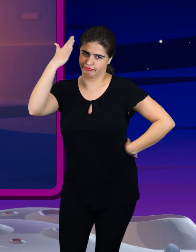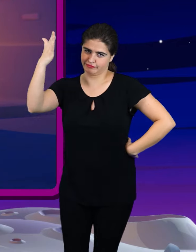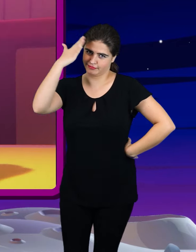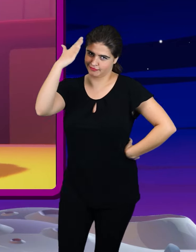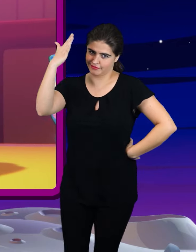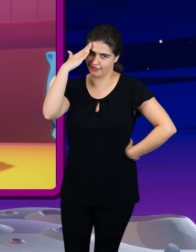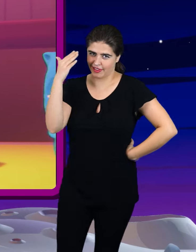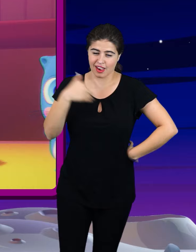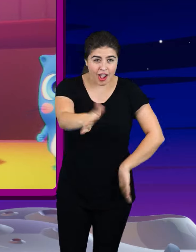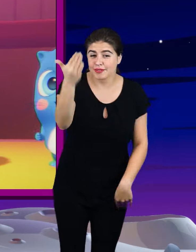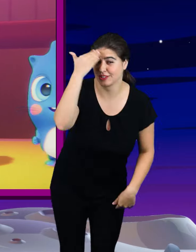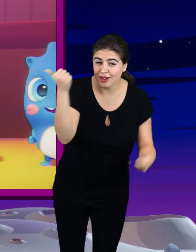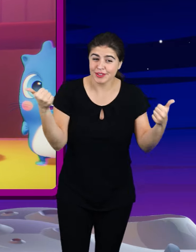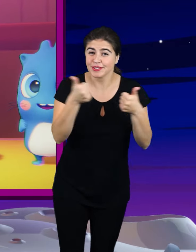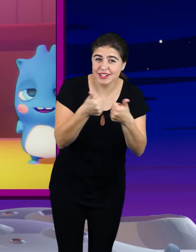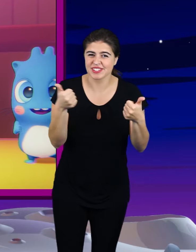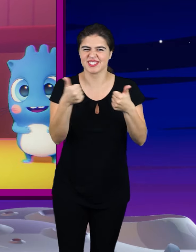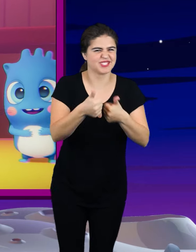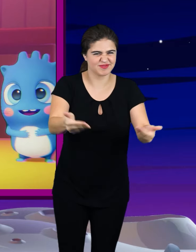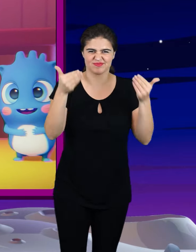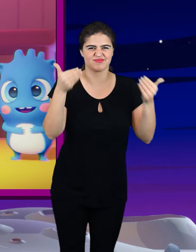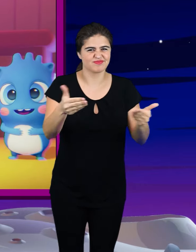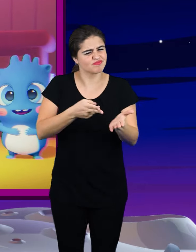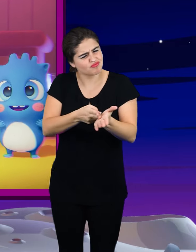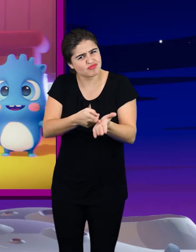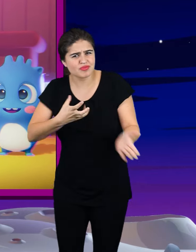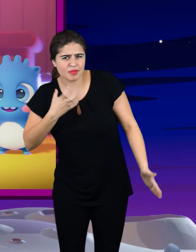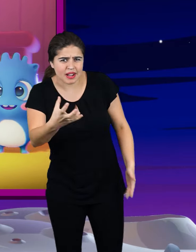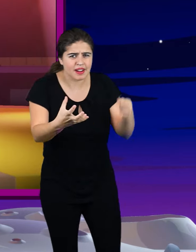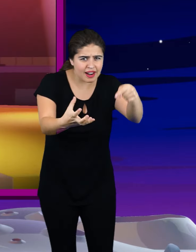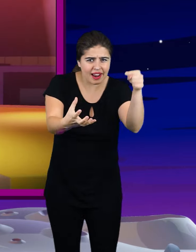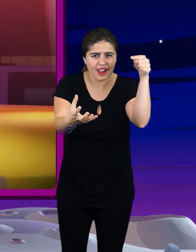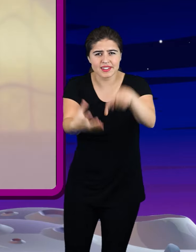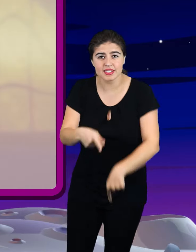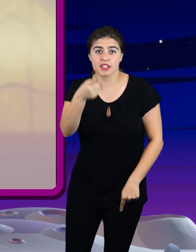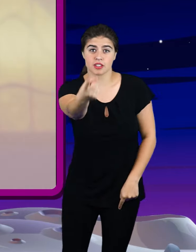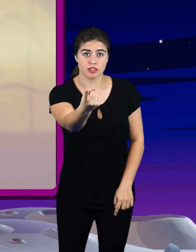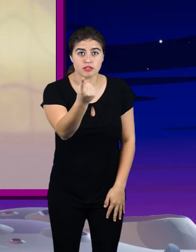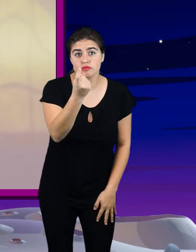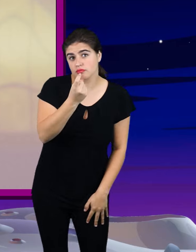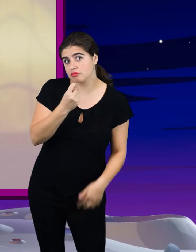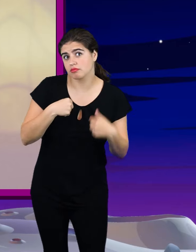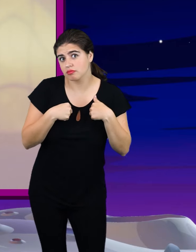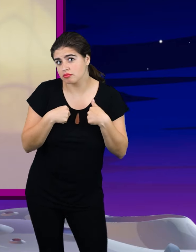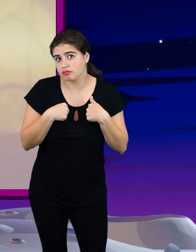on We know the game and we're Gonna play it And If you